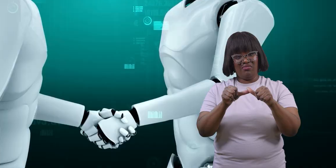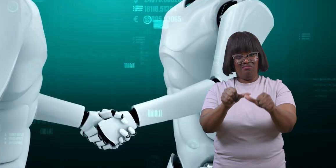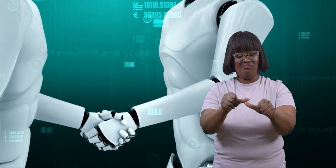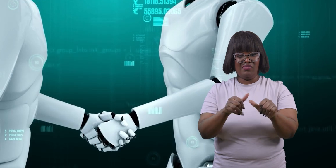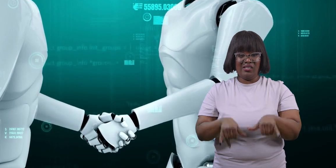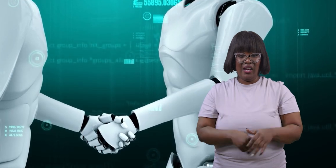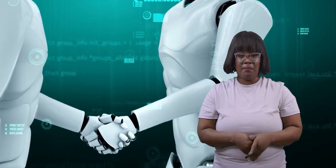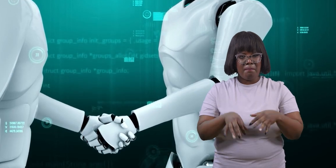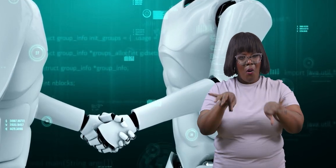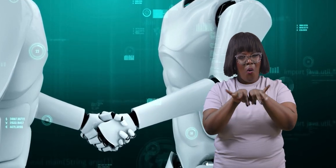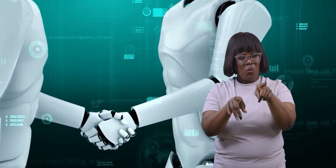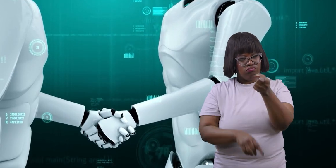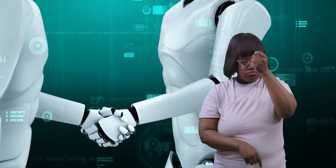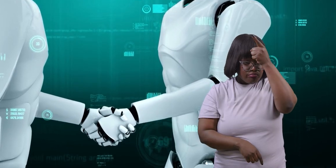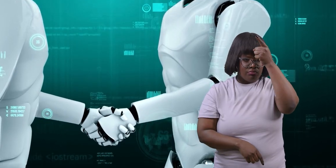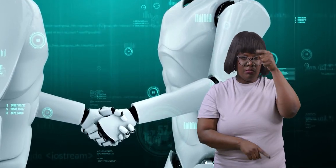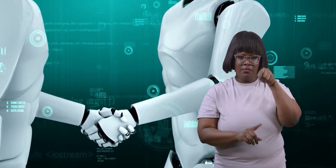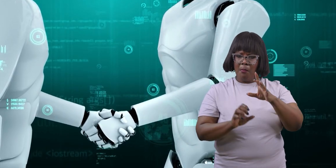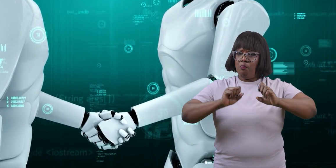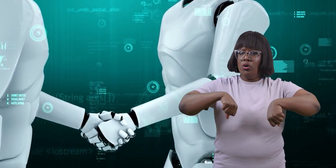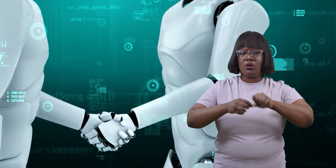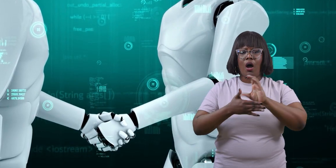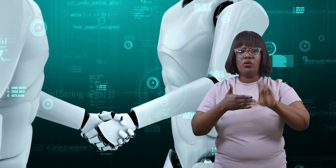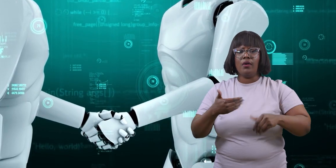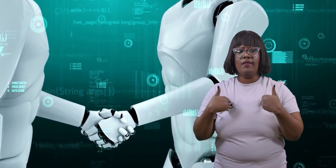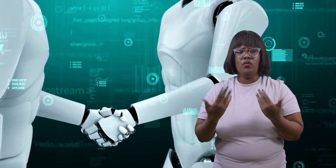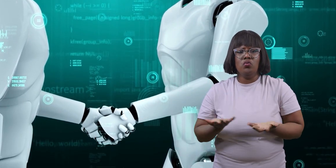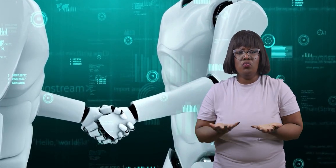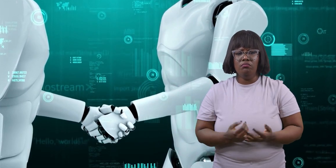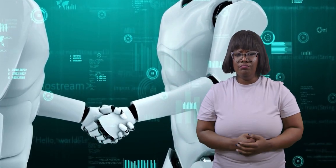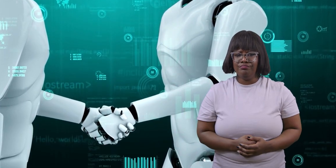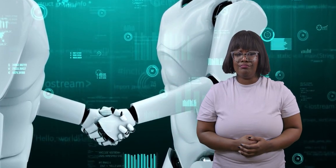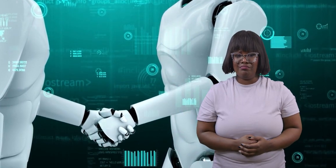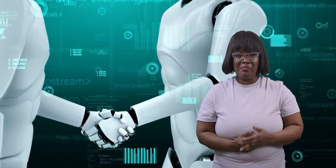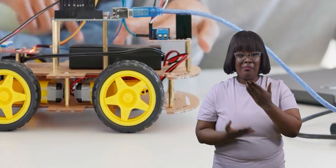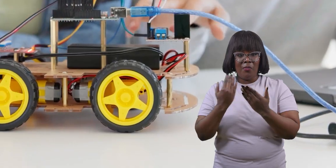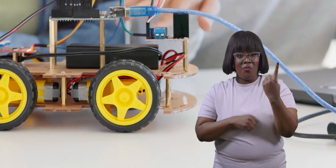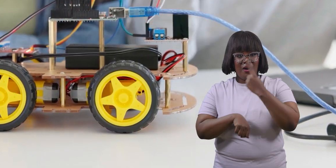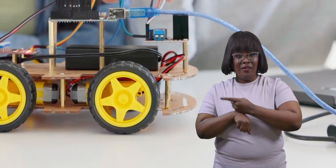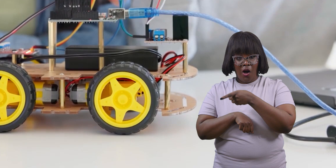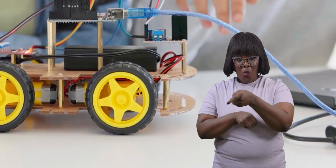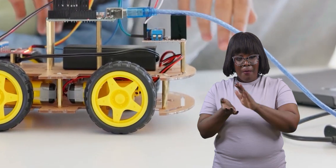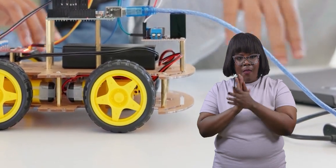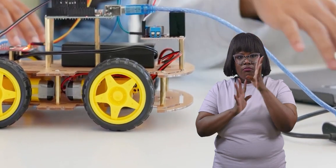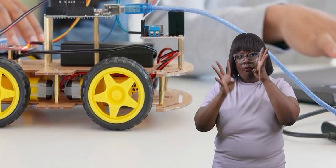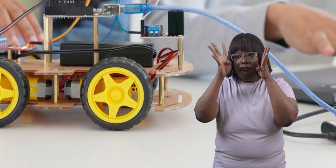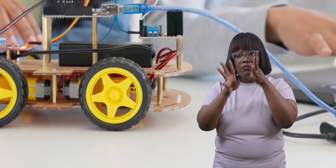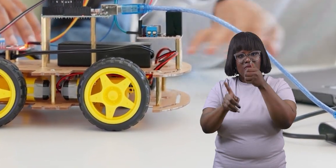So it is important to understand it and its potential consequences. Perhaps, one day, you will be an